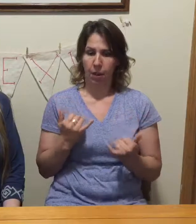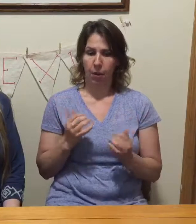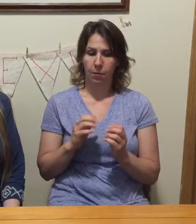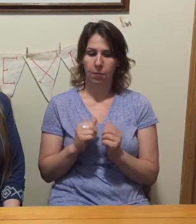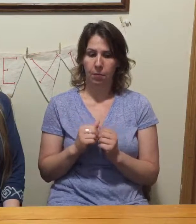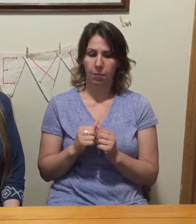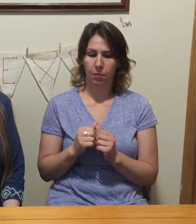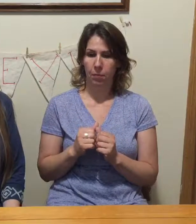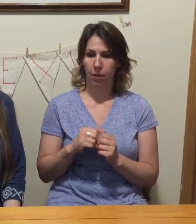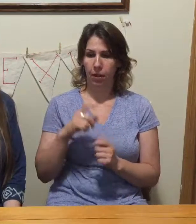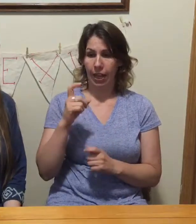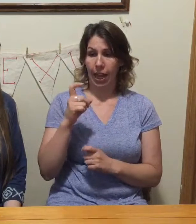BioCleanse.